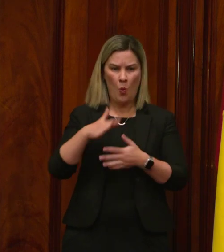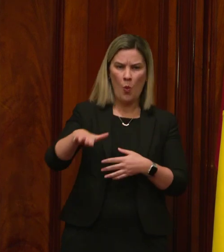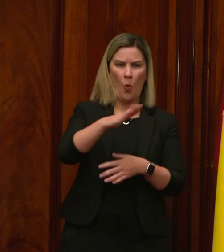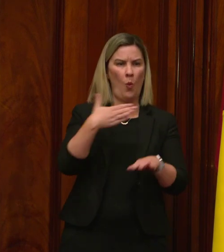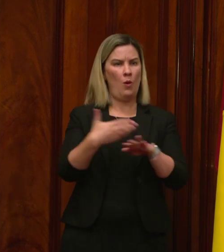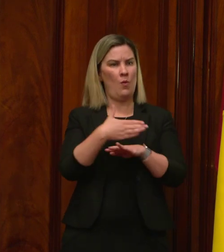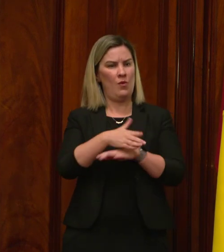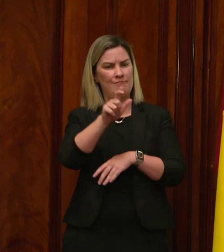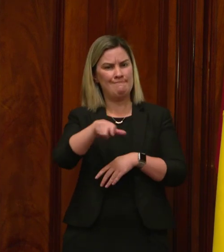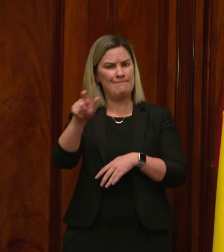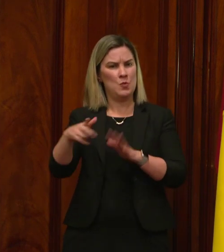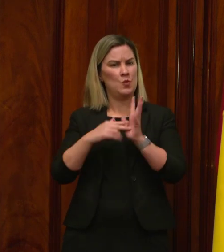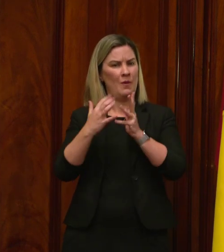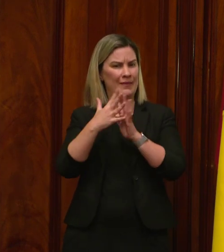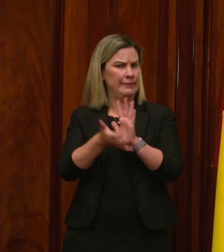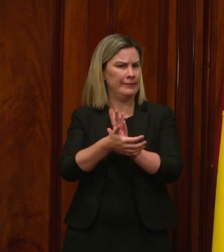South Wales.